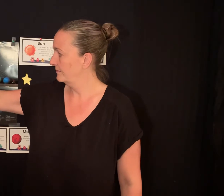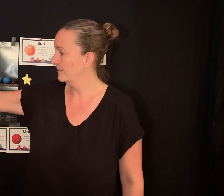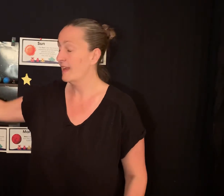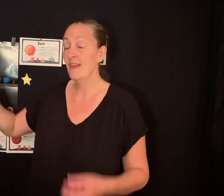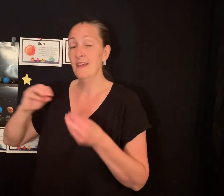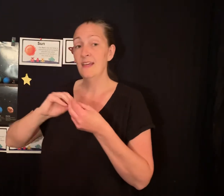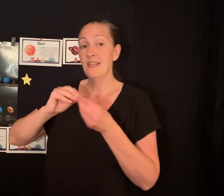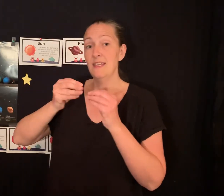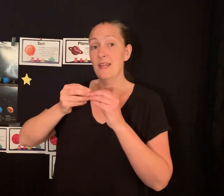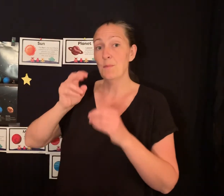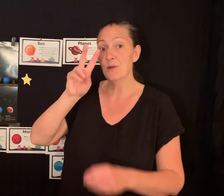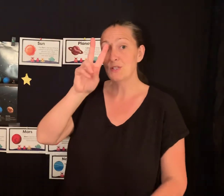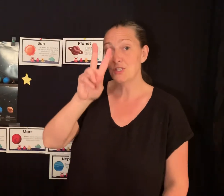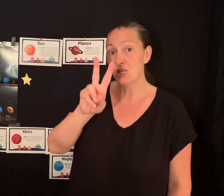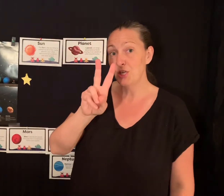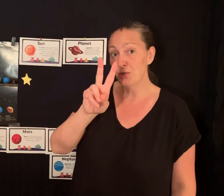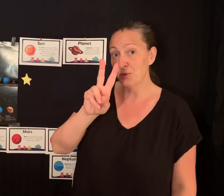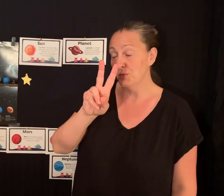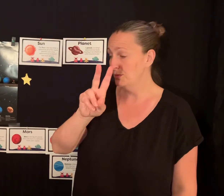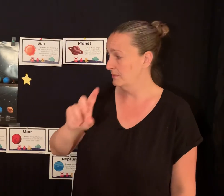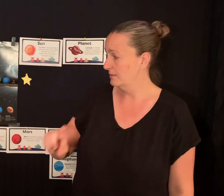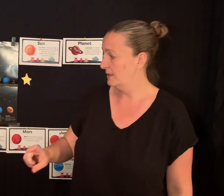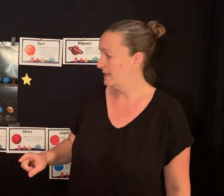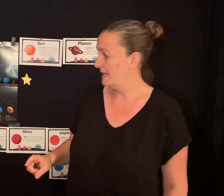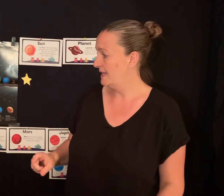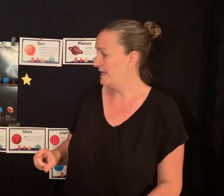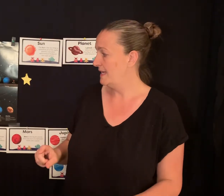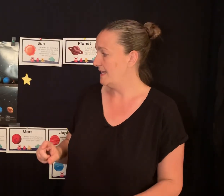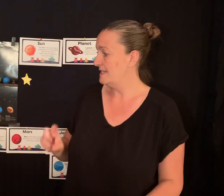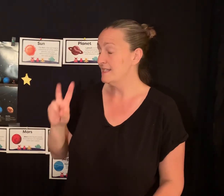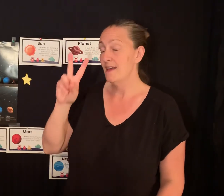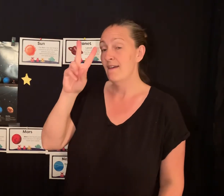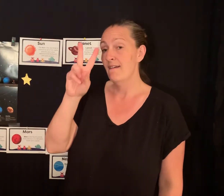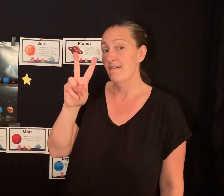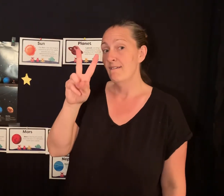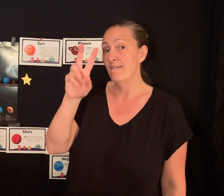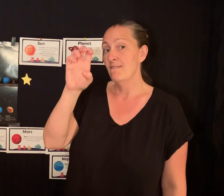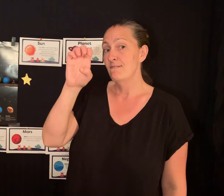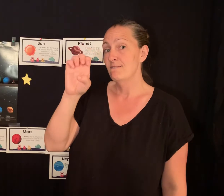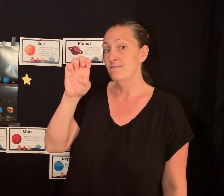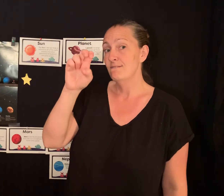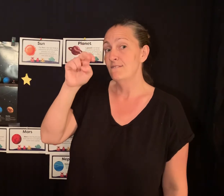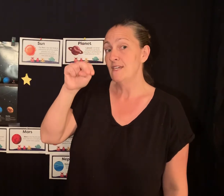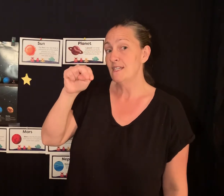Number two is Venus.